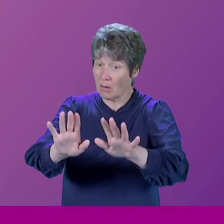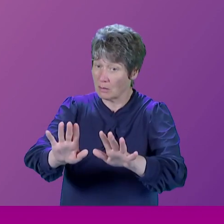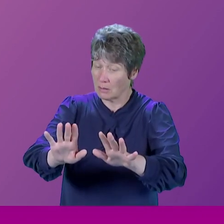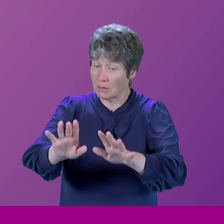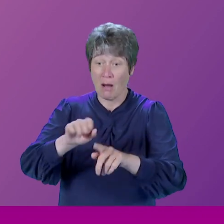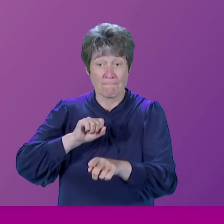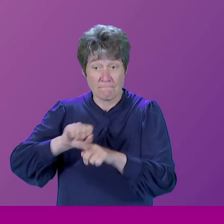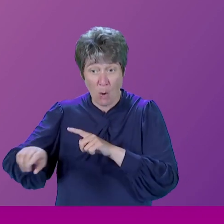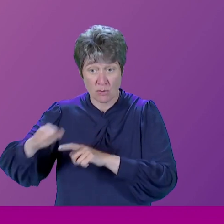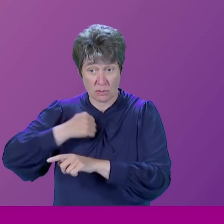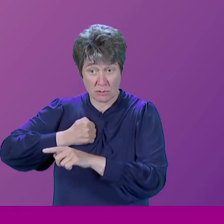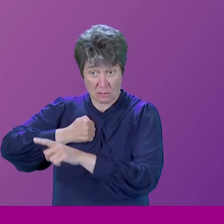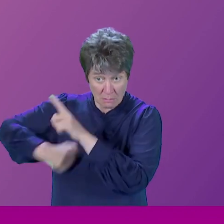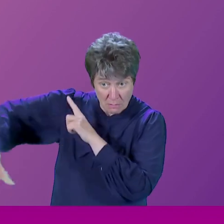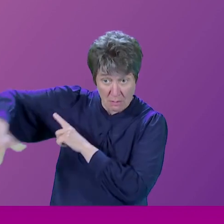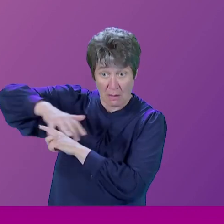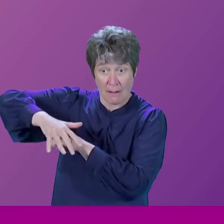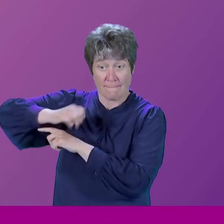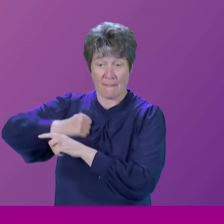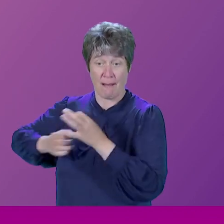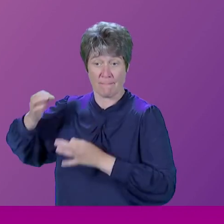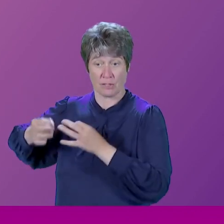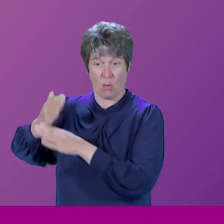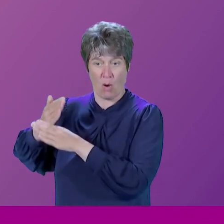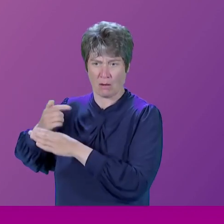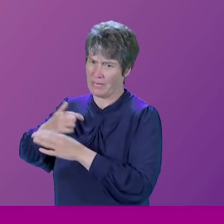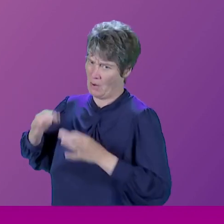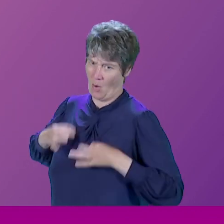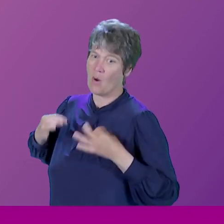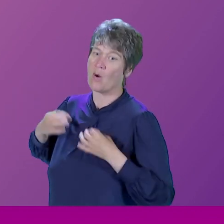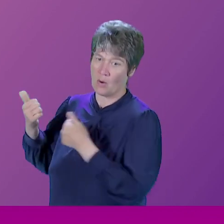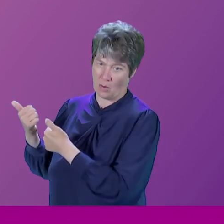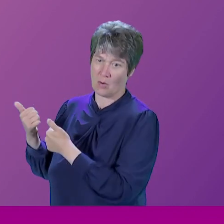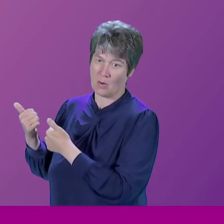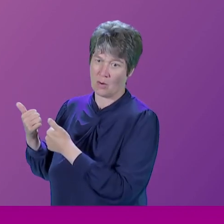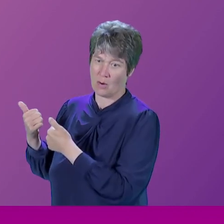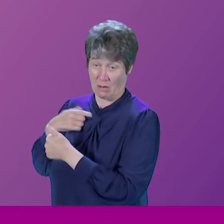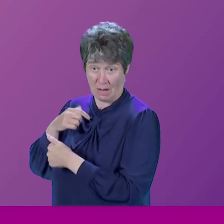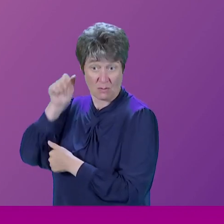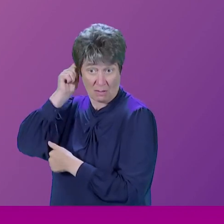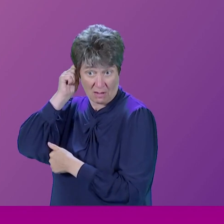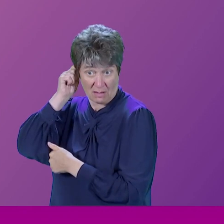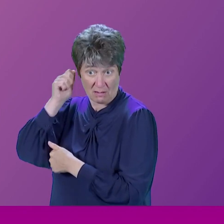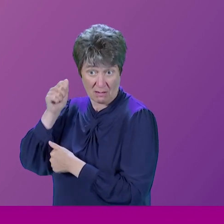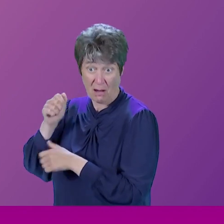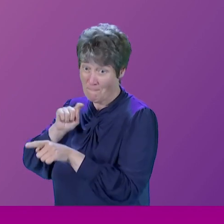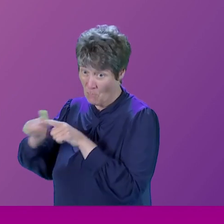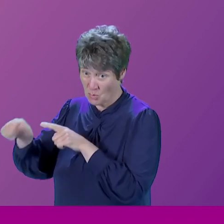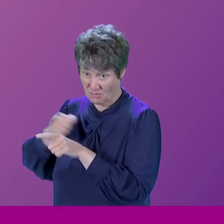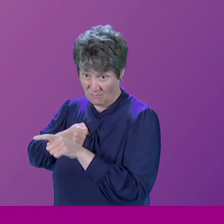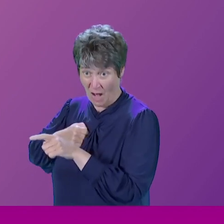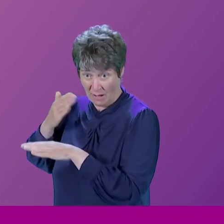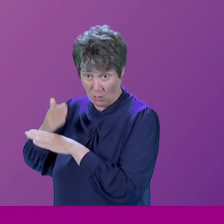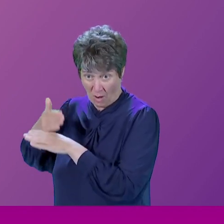career I really enjoyed. But I was very lucky. For most of my career, I was in government. And